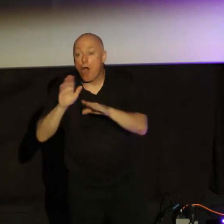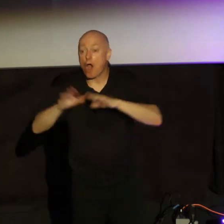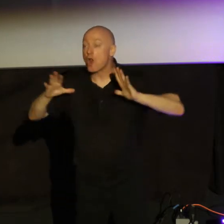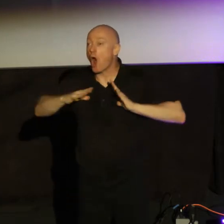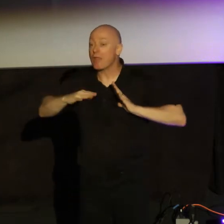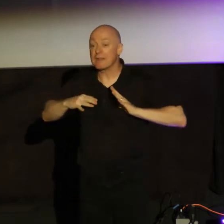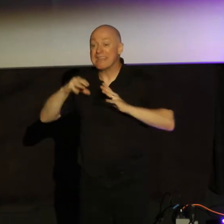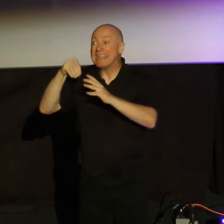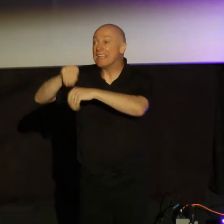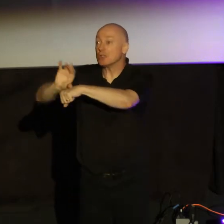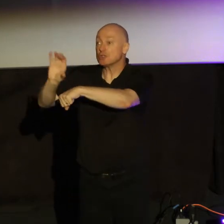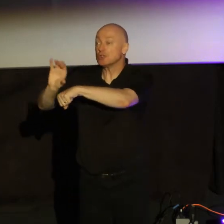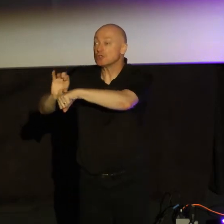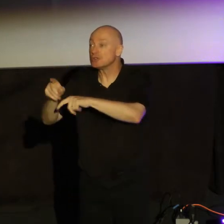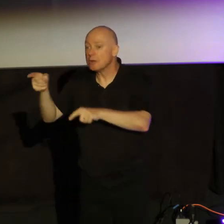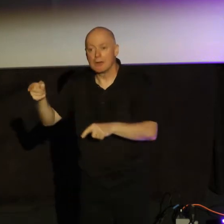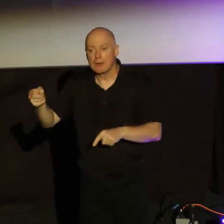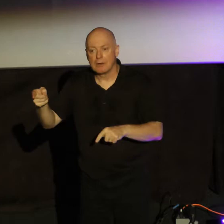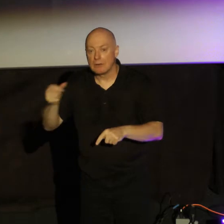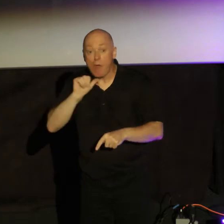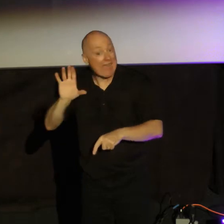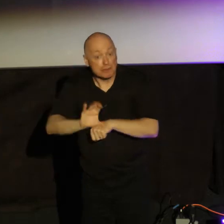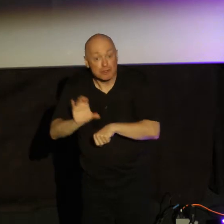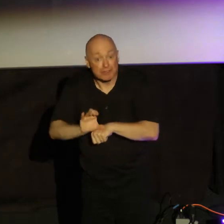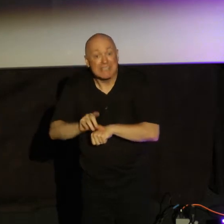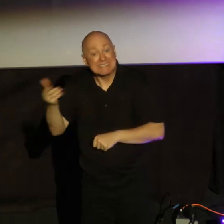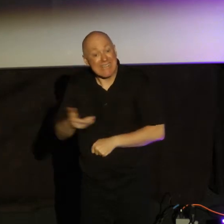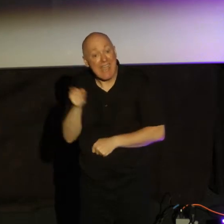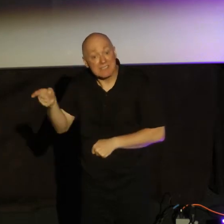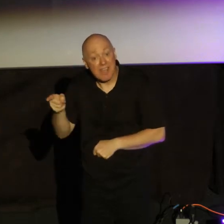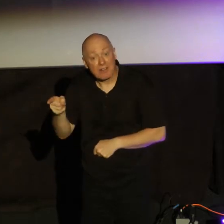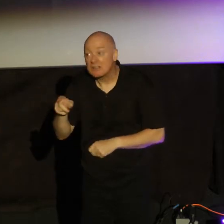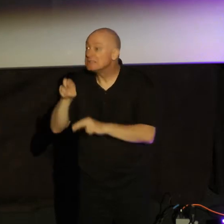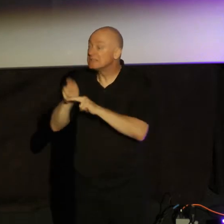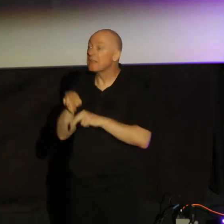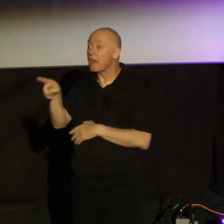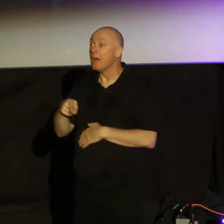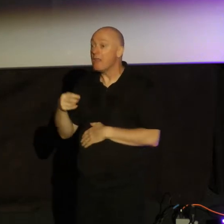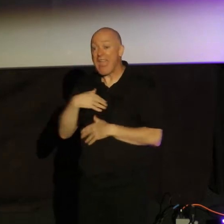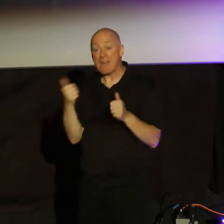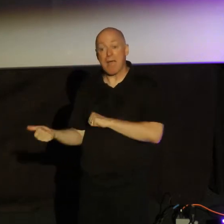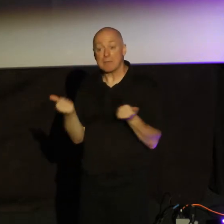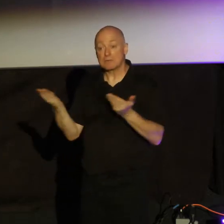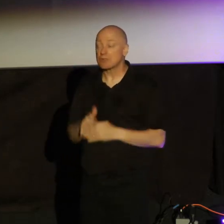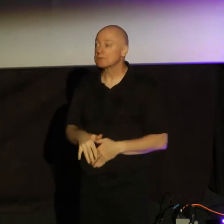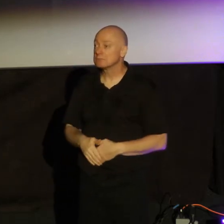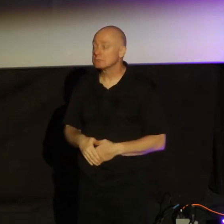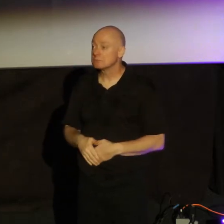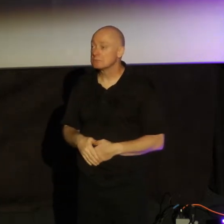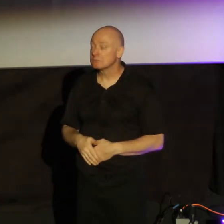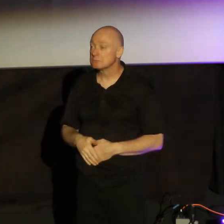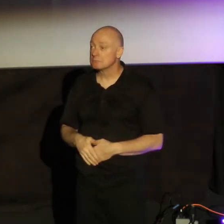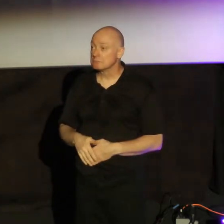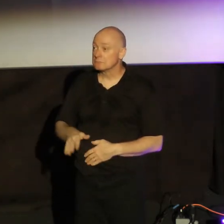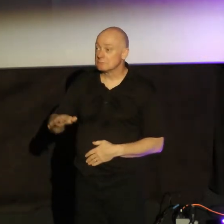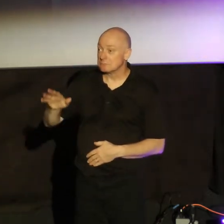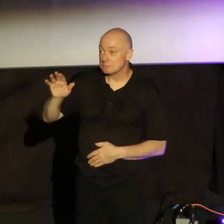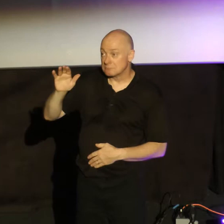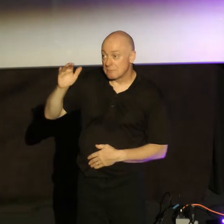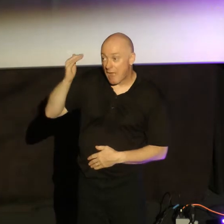he's in a church. And it's not his church. He's a guest there. He's just sitting there. And they have a baptism service. He's like, I know the Bible and